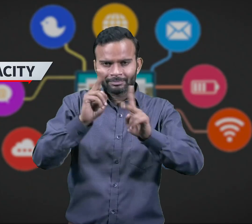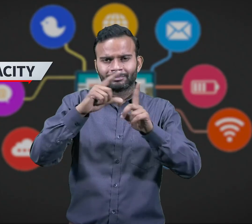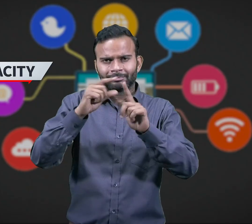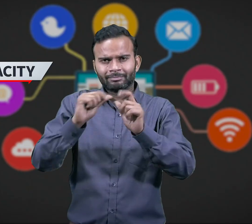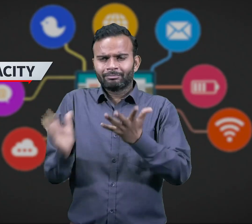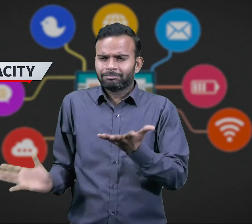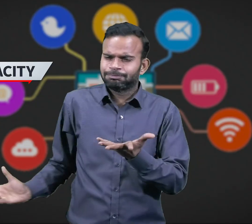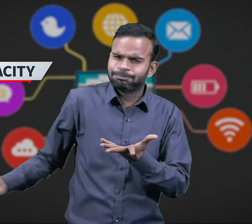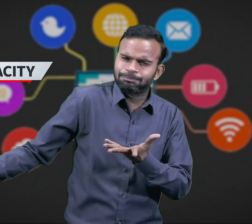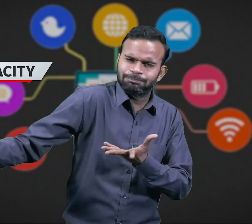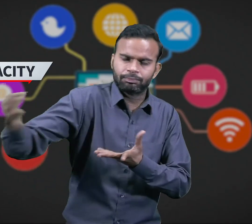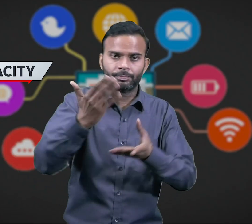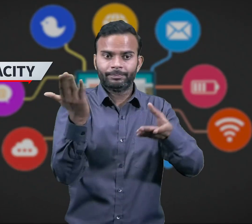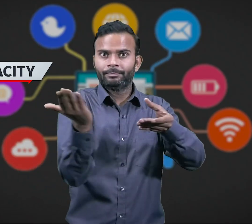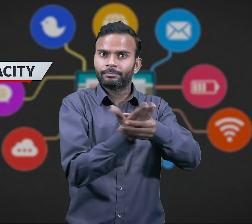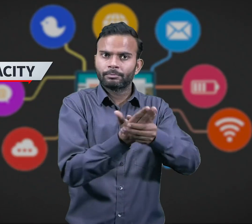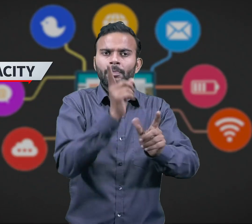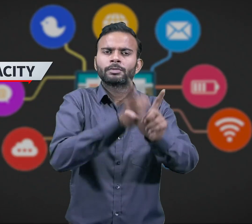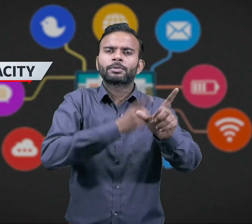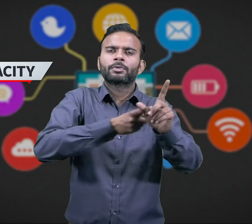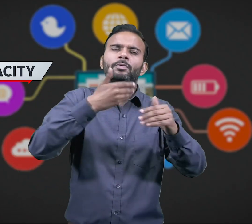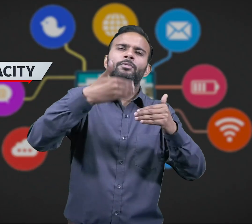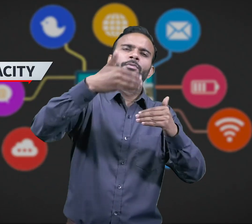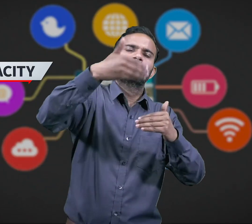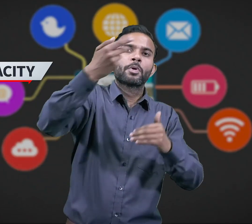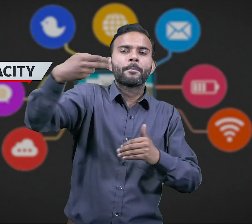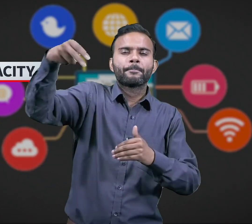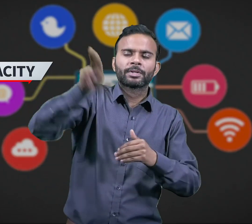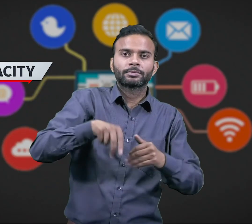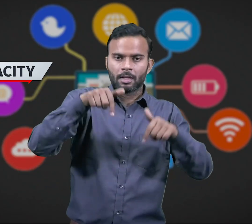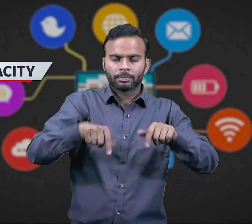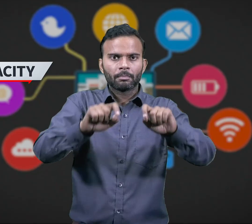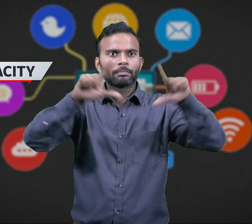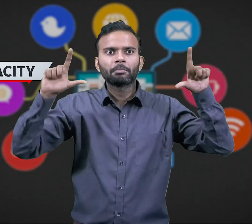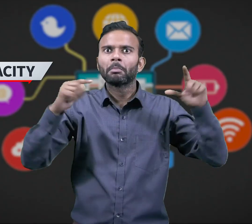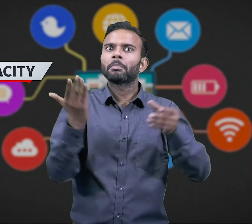SSDs are faster and more efficient than HDDs.